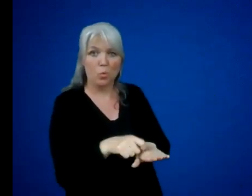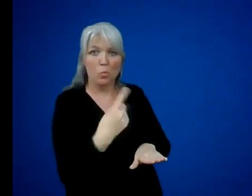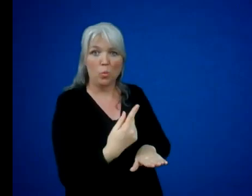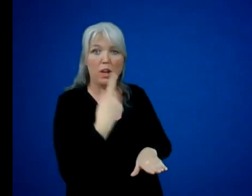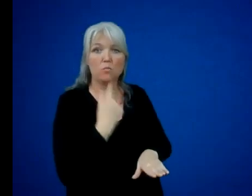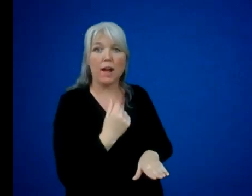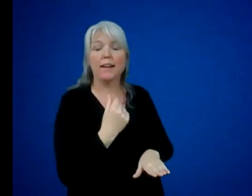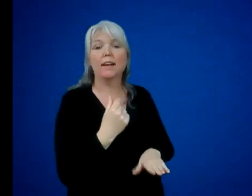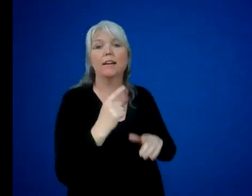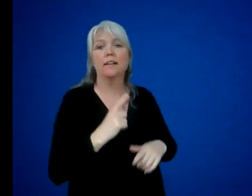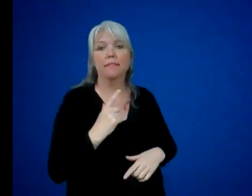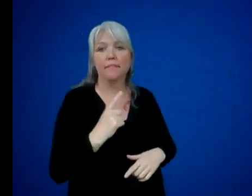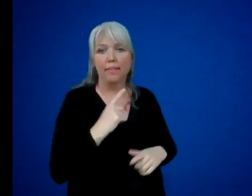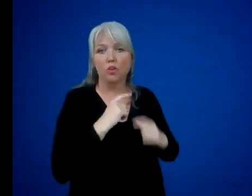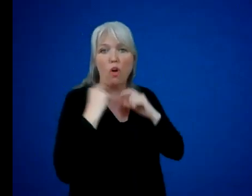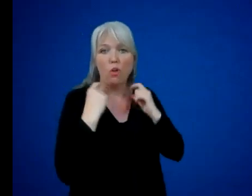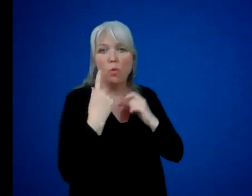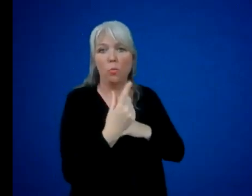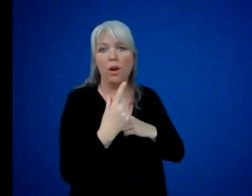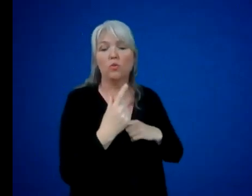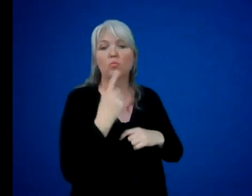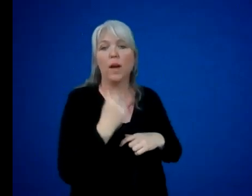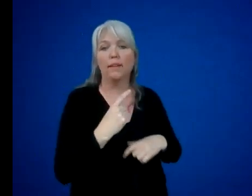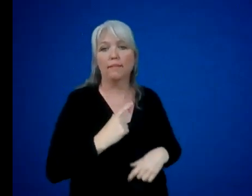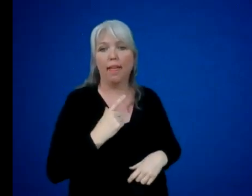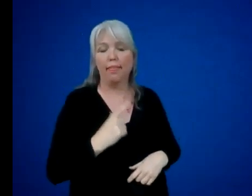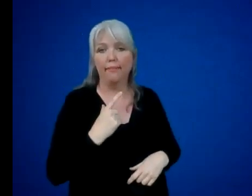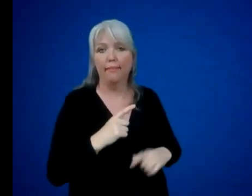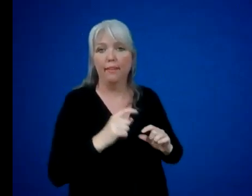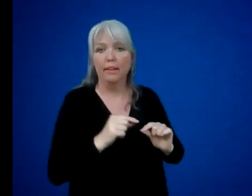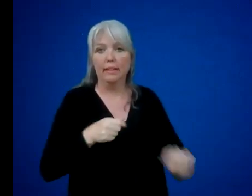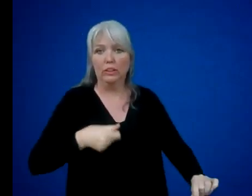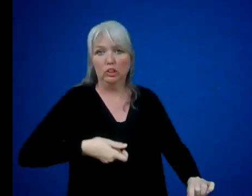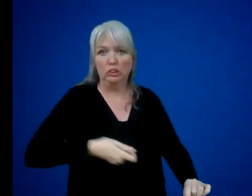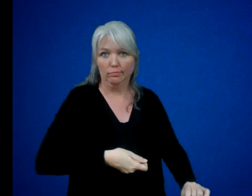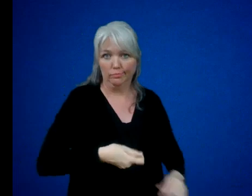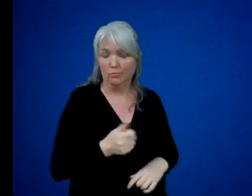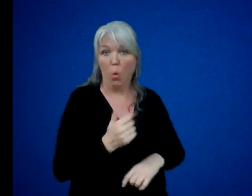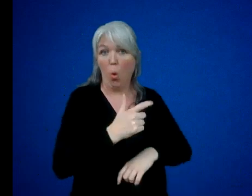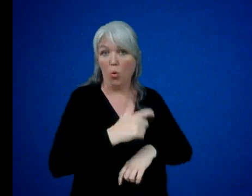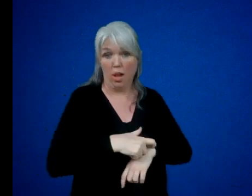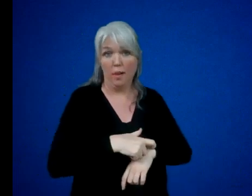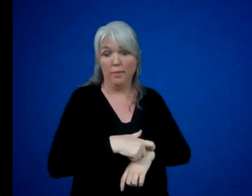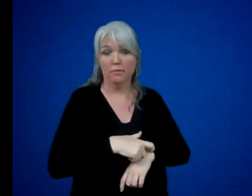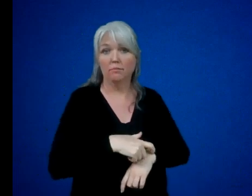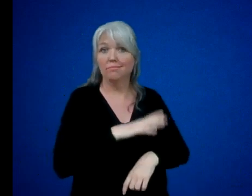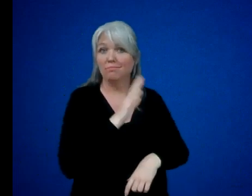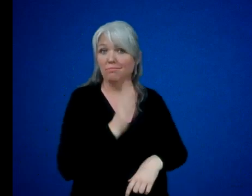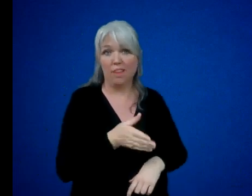leather collar, one red leather leash. And the whole time, he did not in any way ever act like a